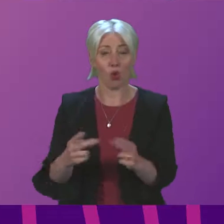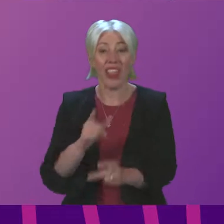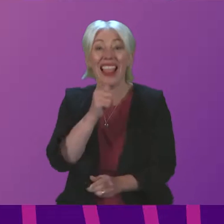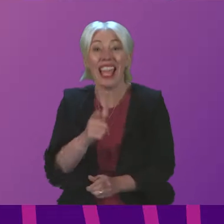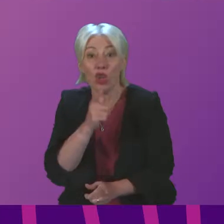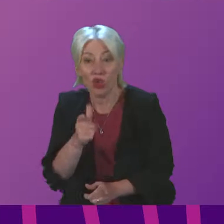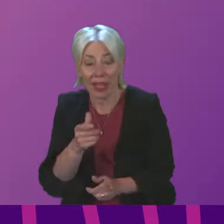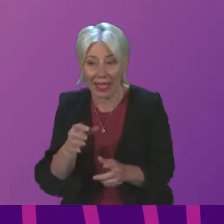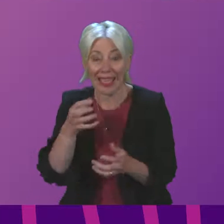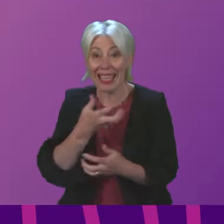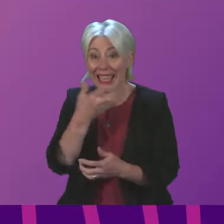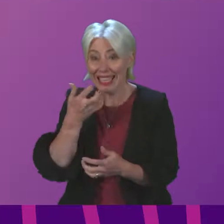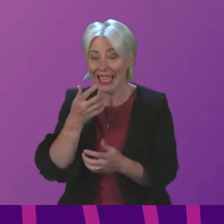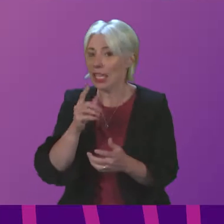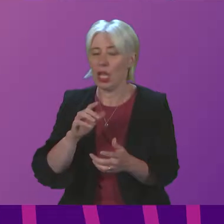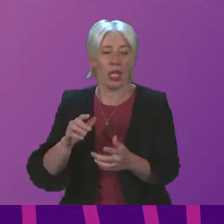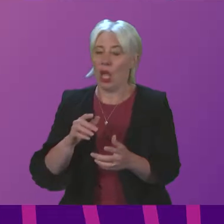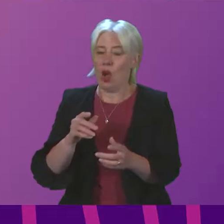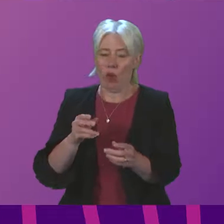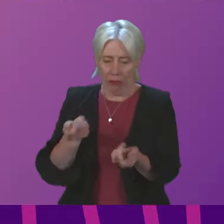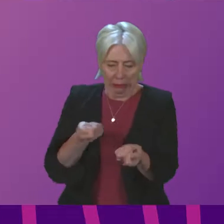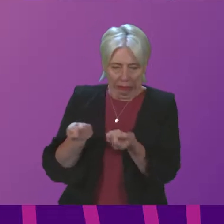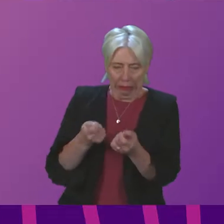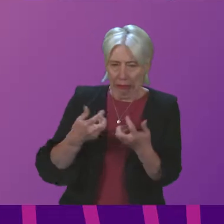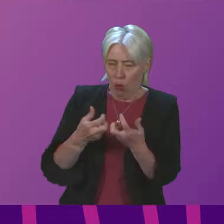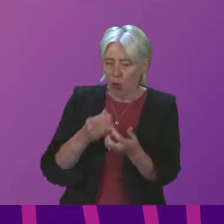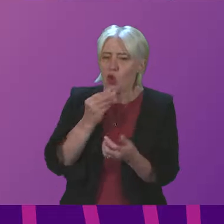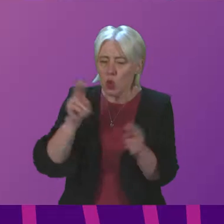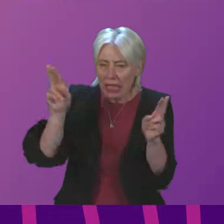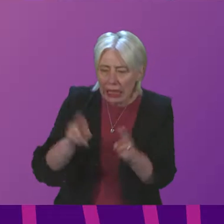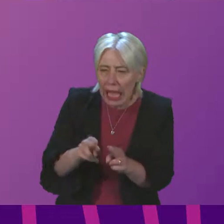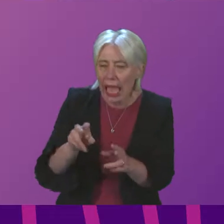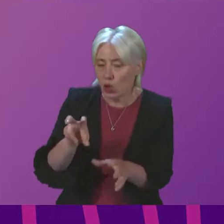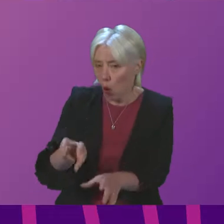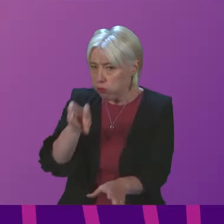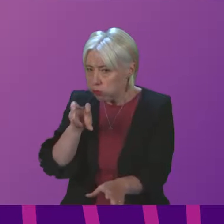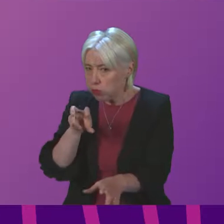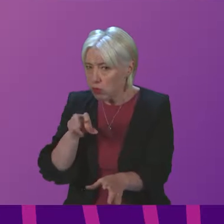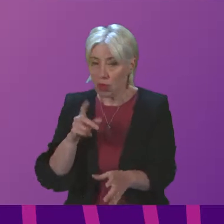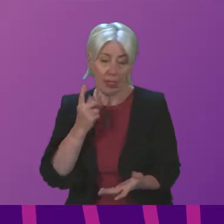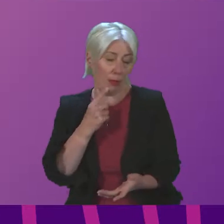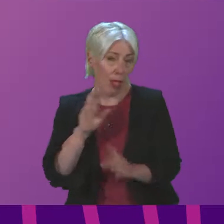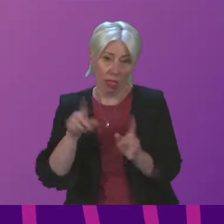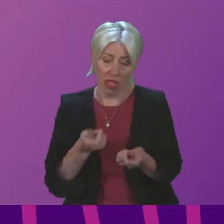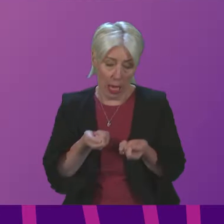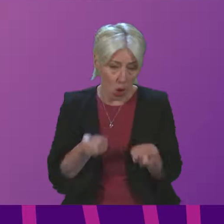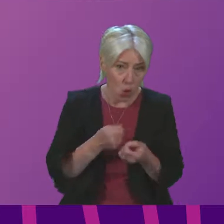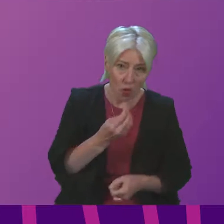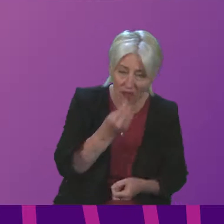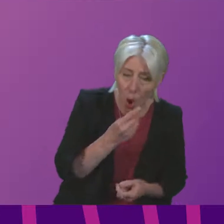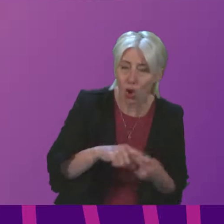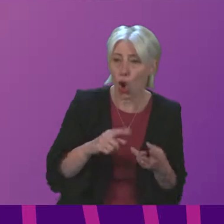most likely to ration, use or self-disconnect. The group said that the energy crisis has left people unable to boil a kettle or cook their dinner.